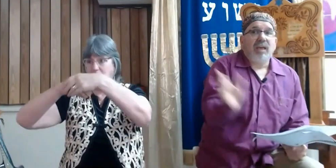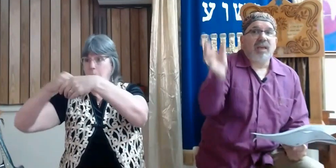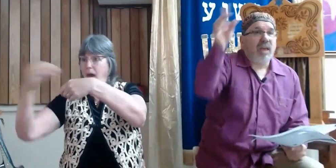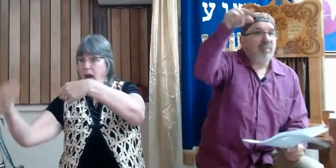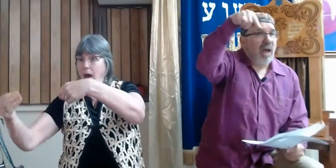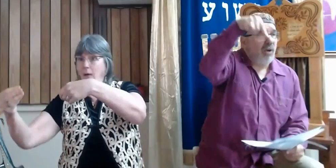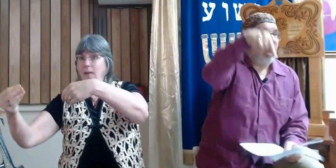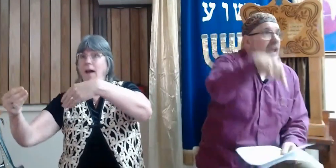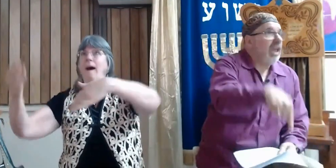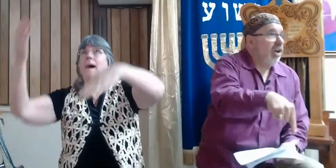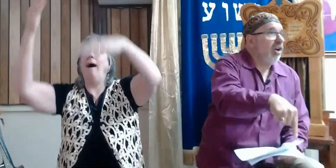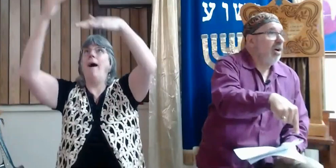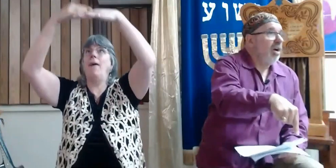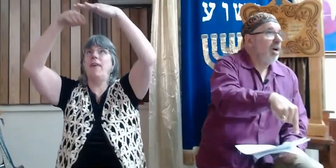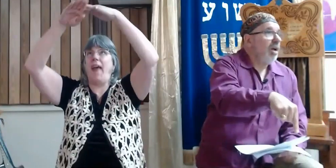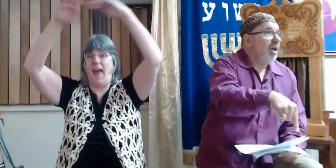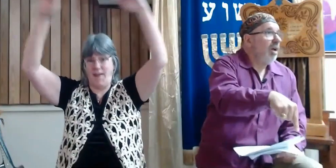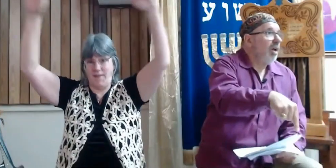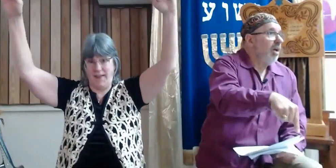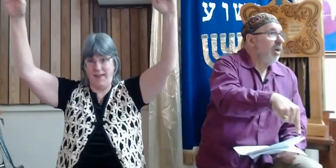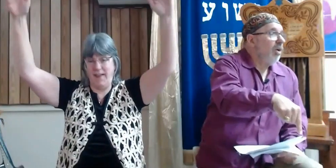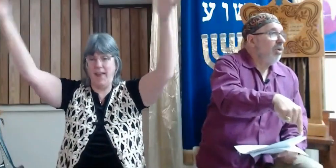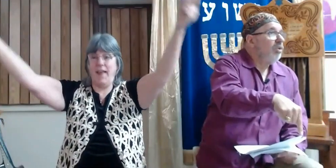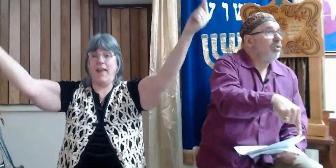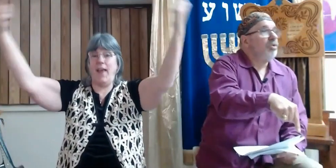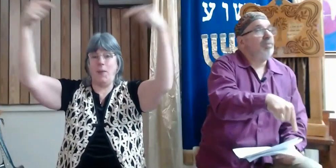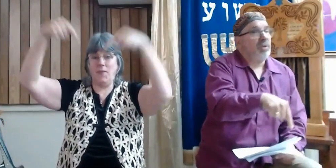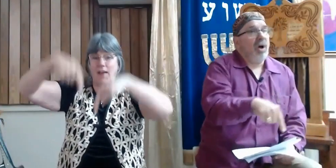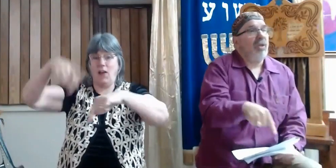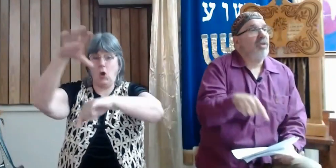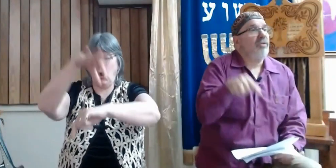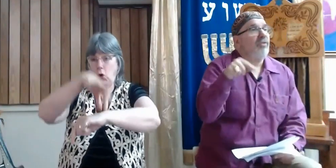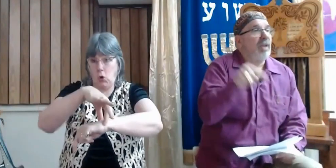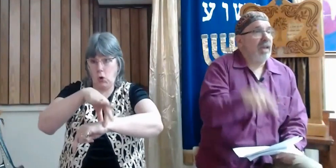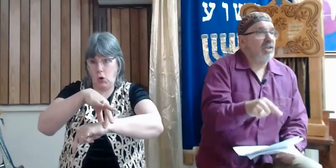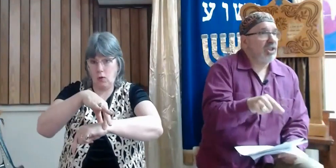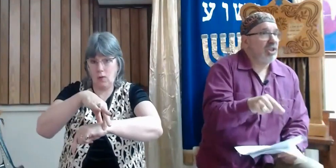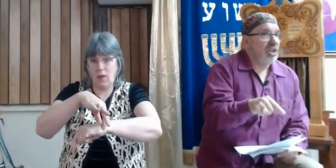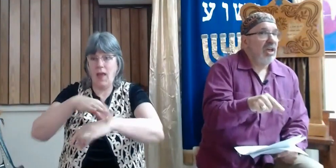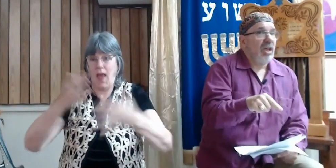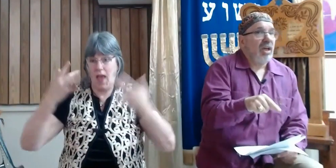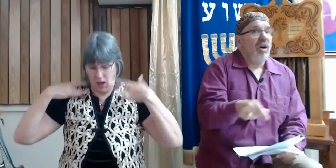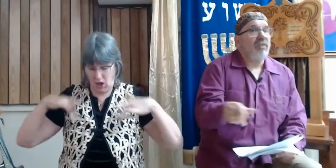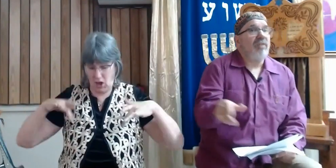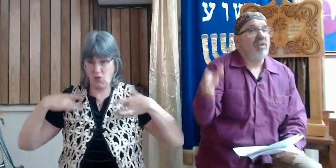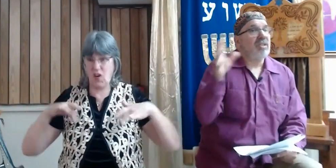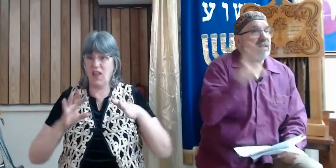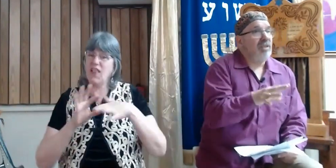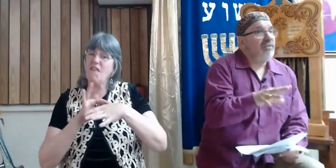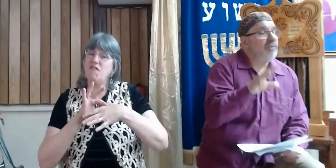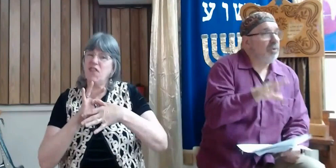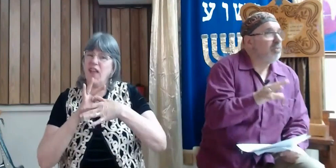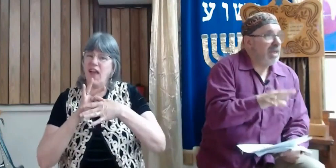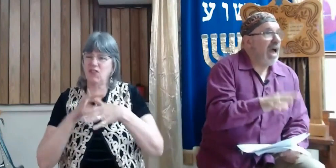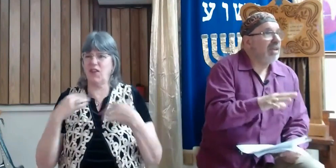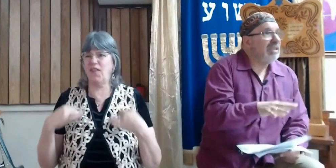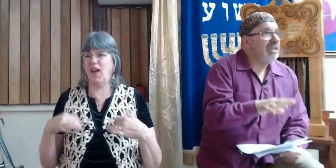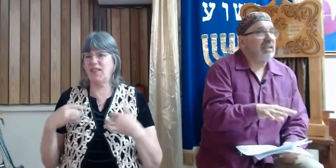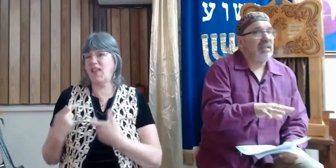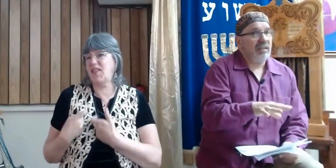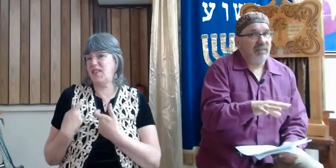he came down here to put on the flesh of our sinful